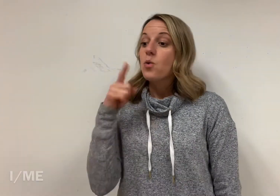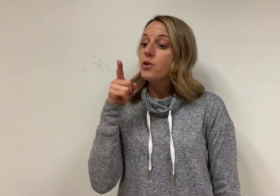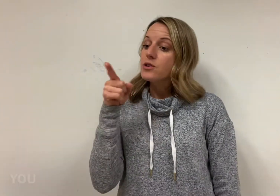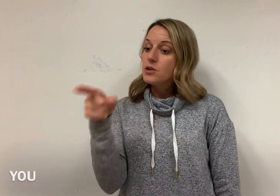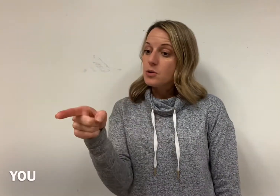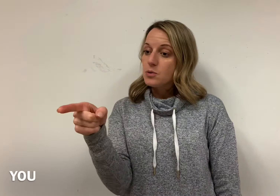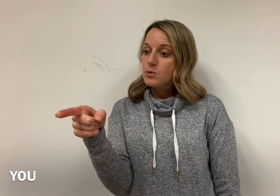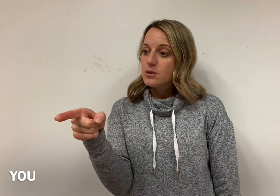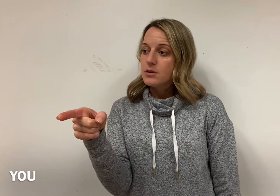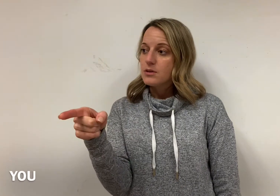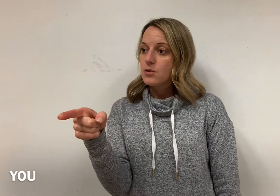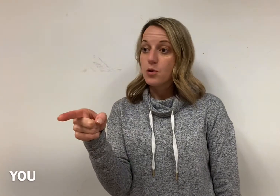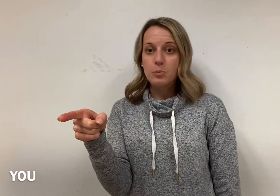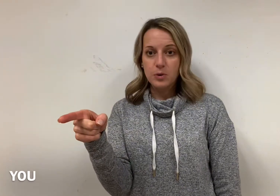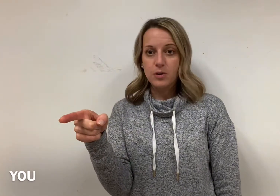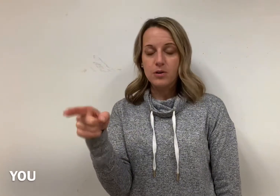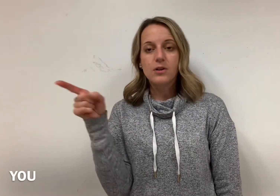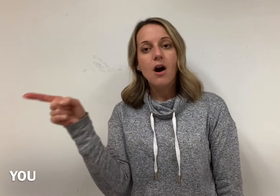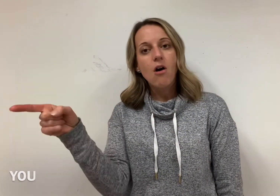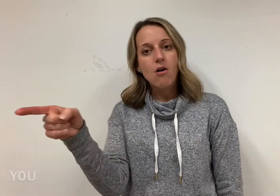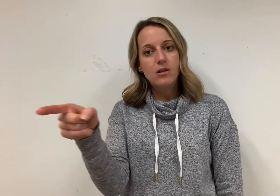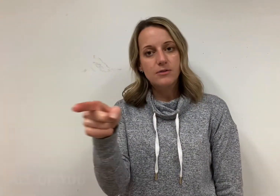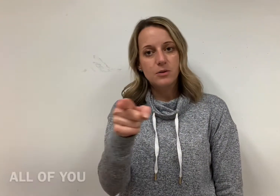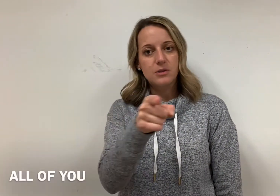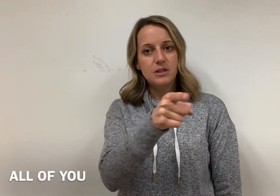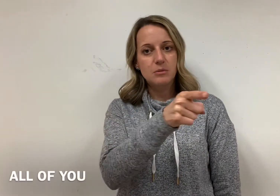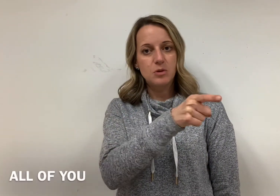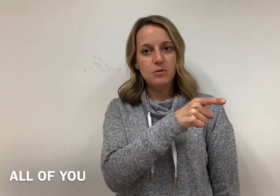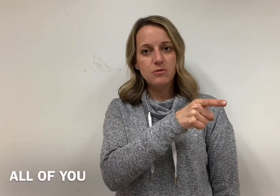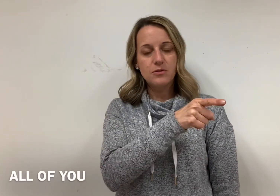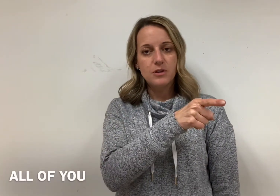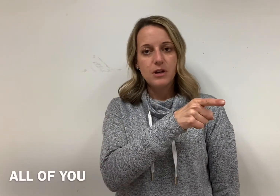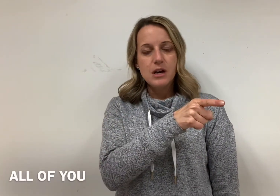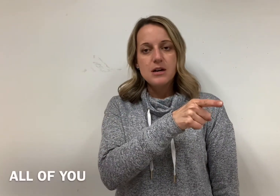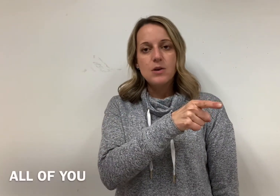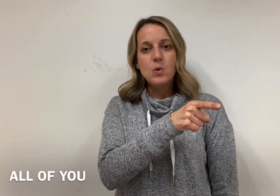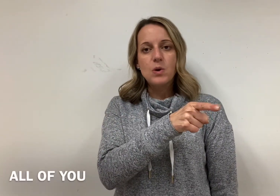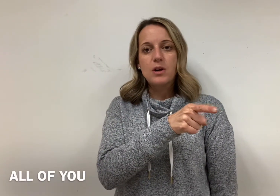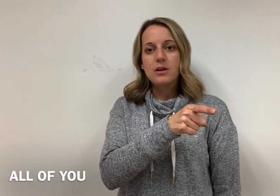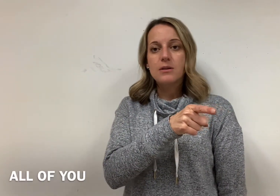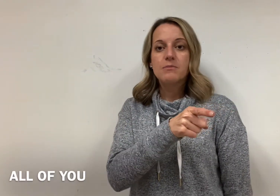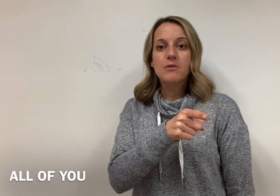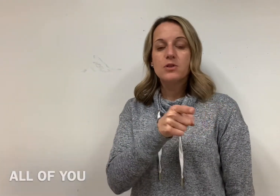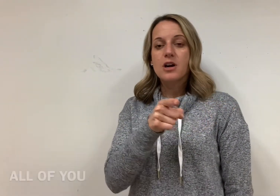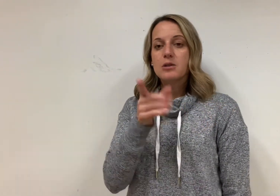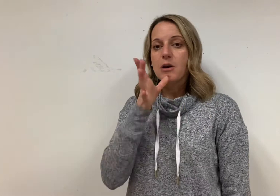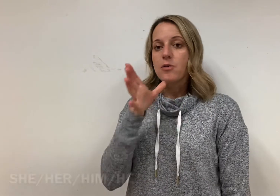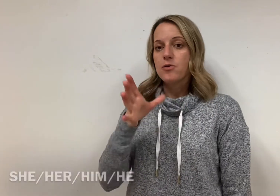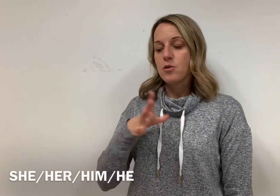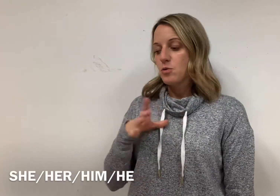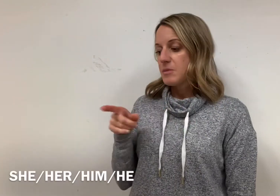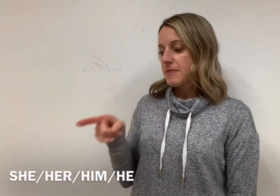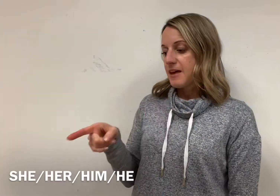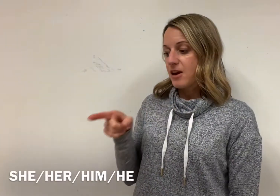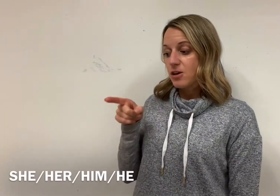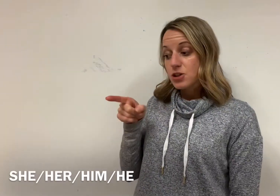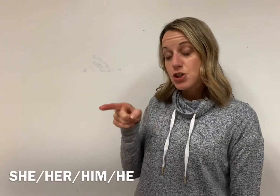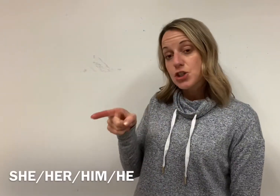you or plural, all of you, it's going to move. Or if we're talking about the woman there, she